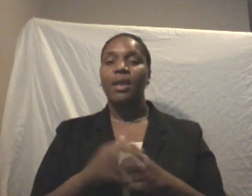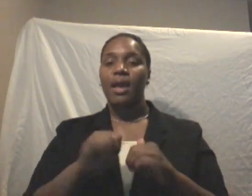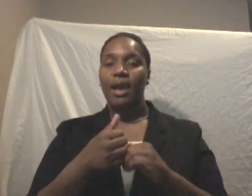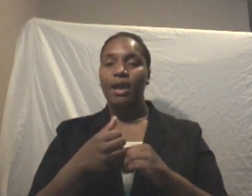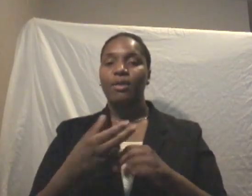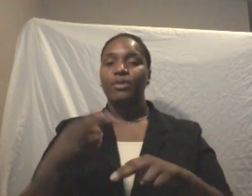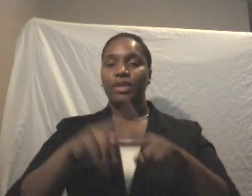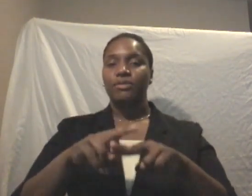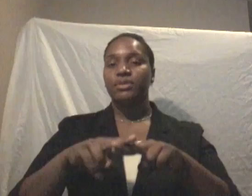account.